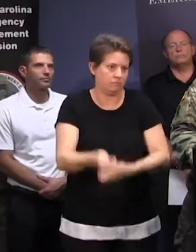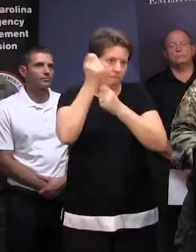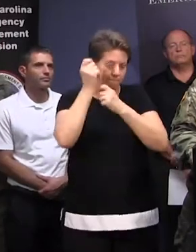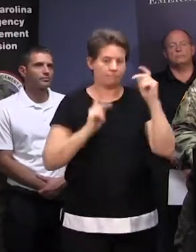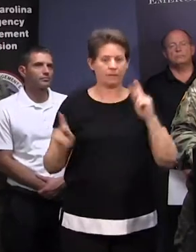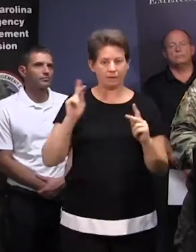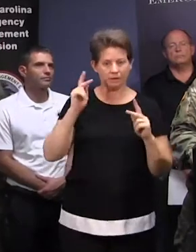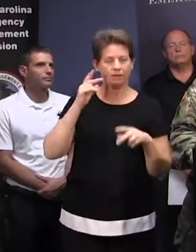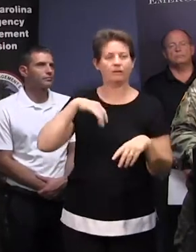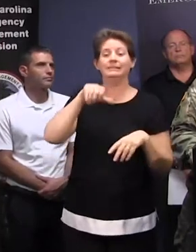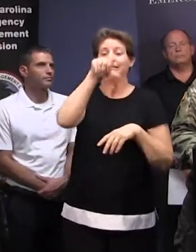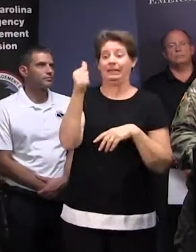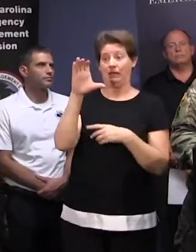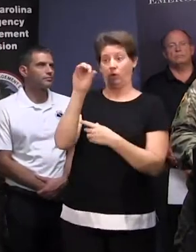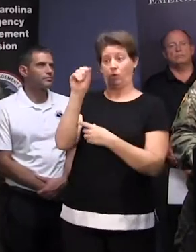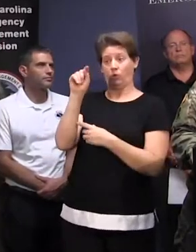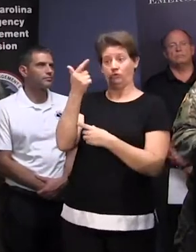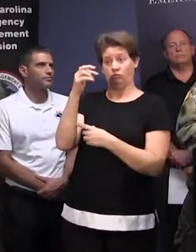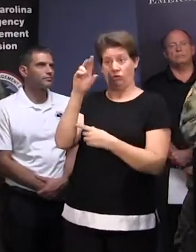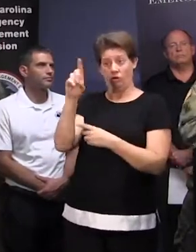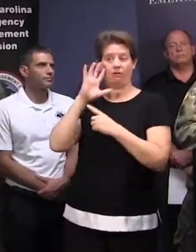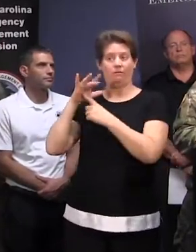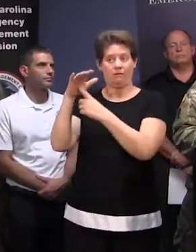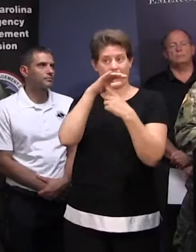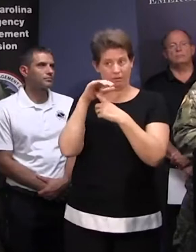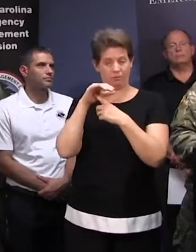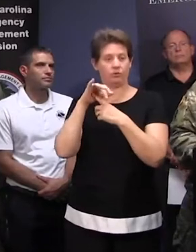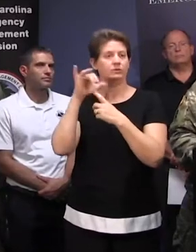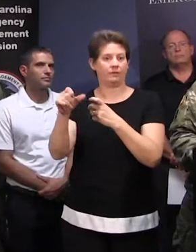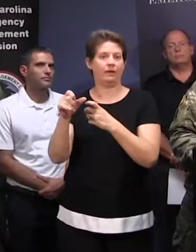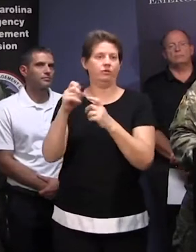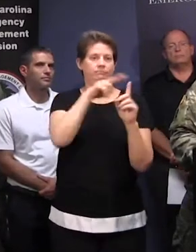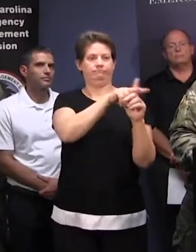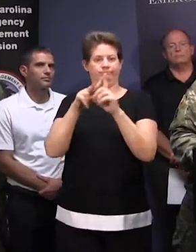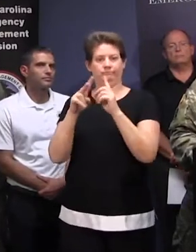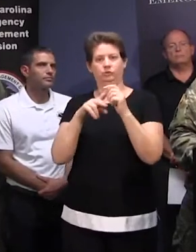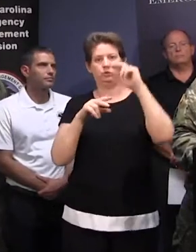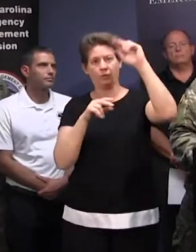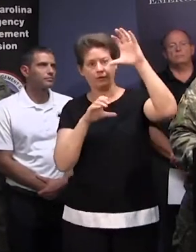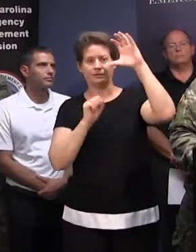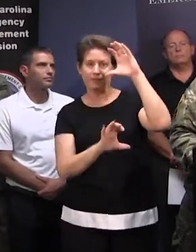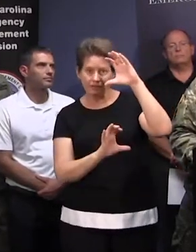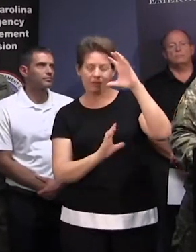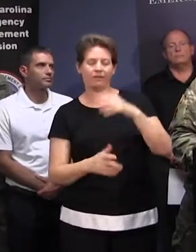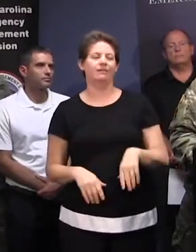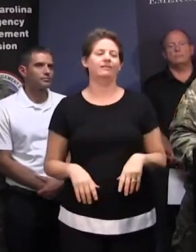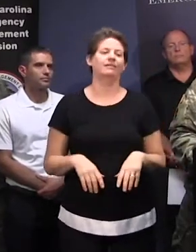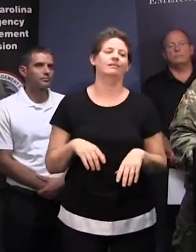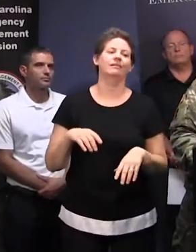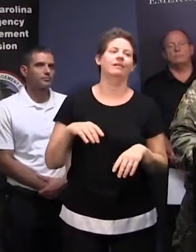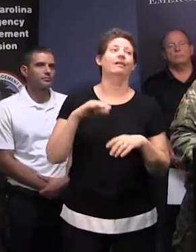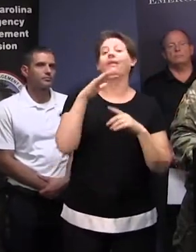there are 10 Coast Guard helicopters that are allocated to both of the Carolinas. And then, of course, we have the